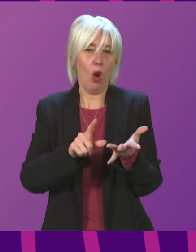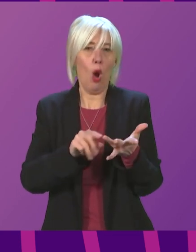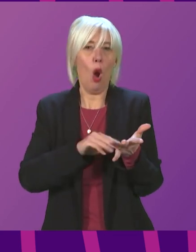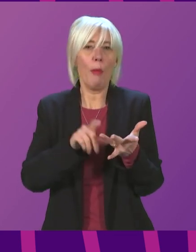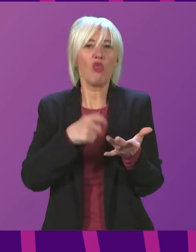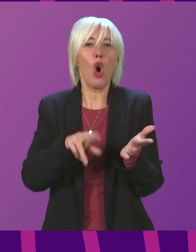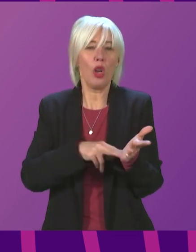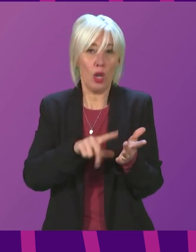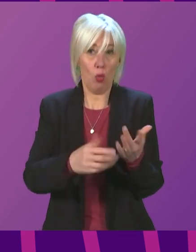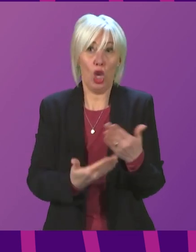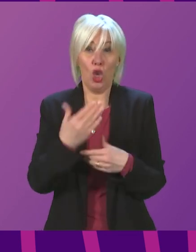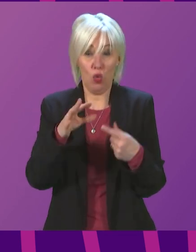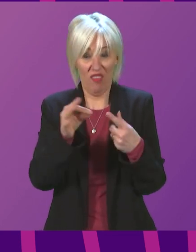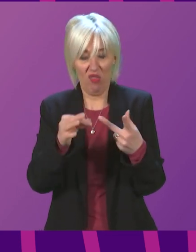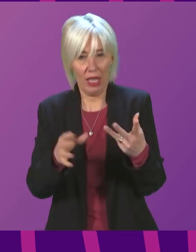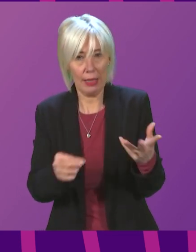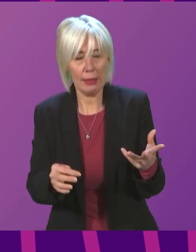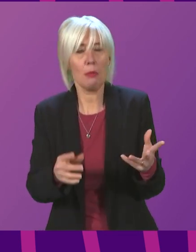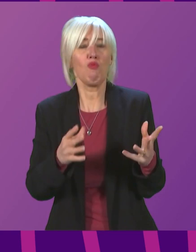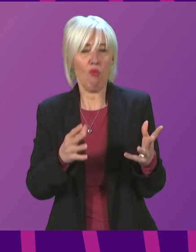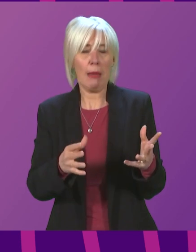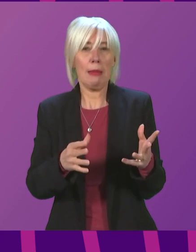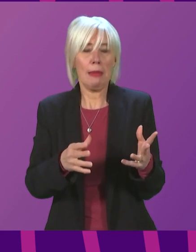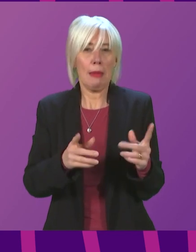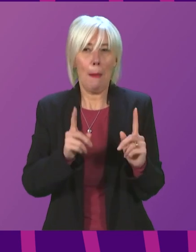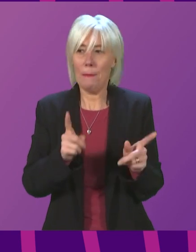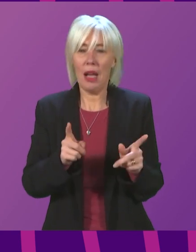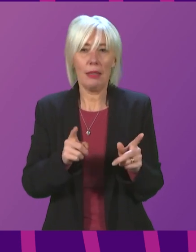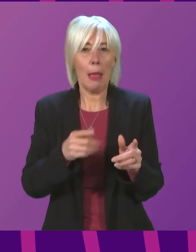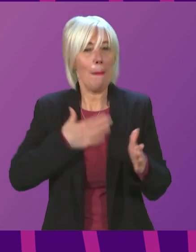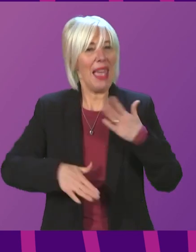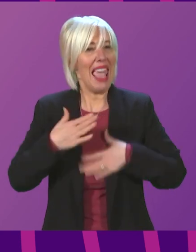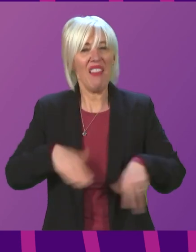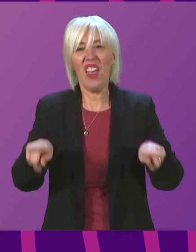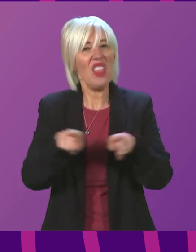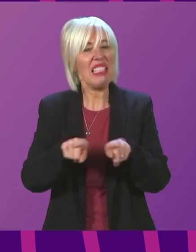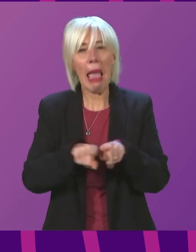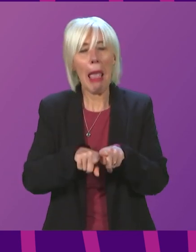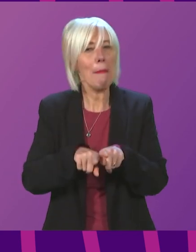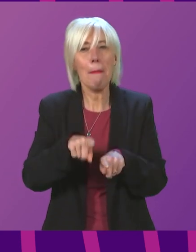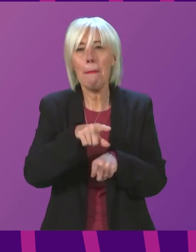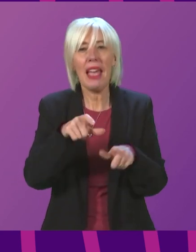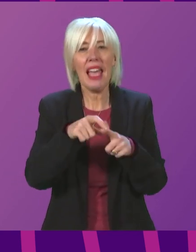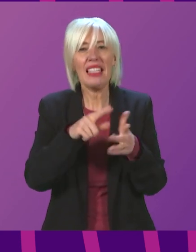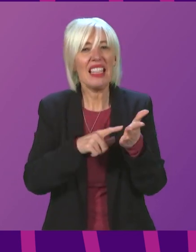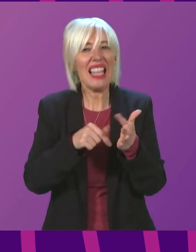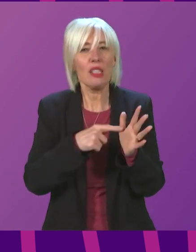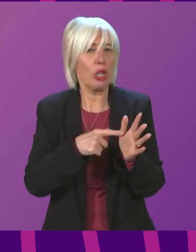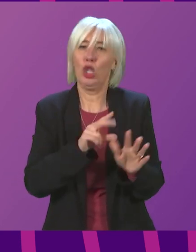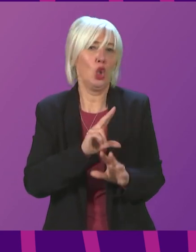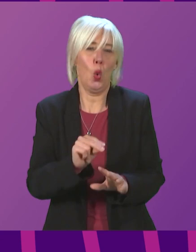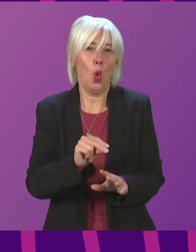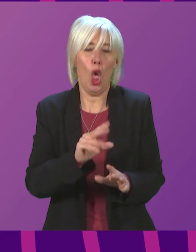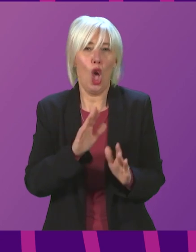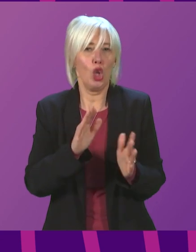a new variant, but as we quickly found out with Omicron, it didn't behave in exactly the same way as Delta behaved. So trigger